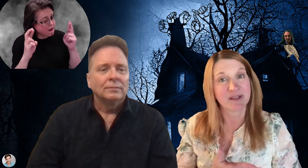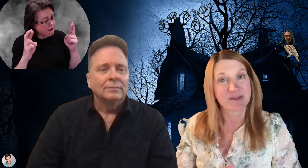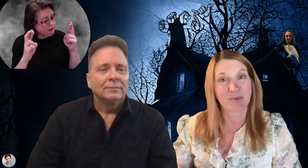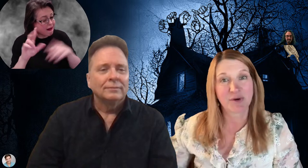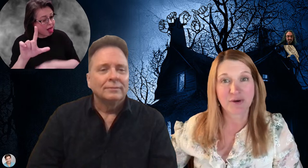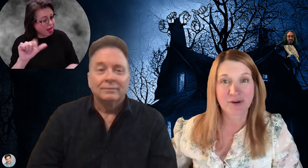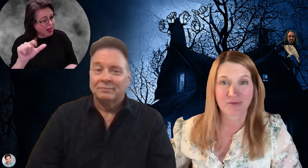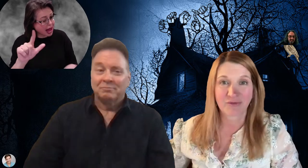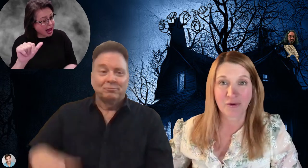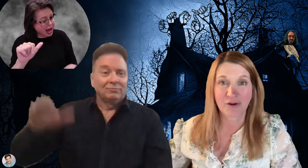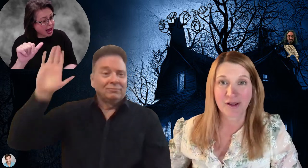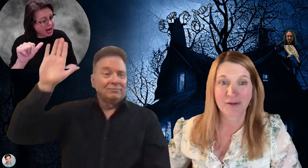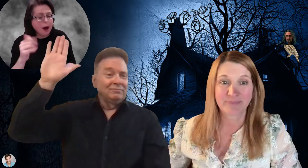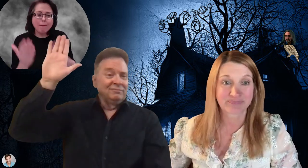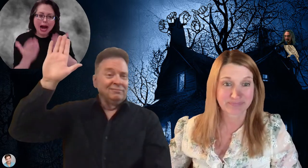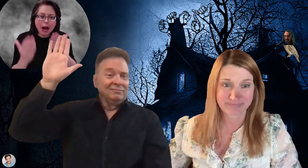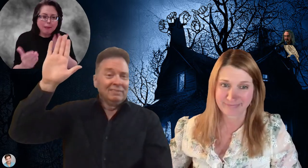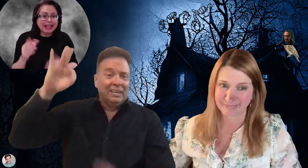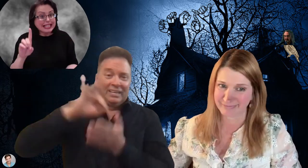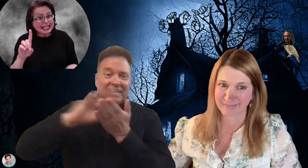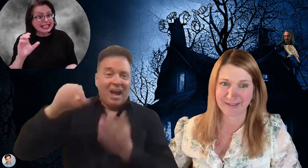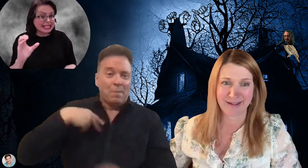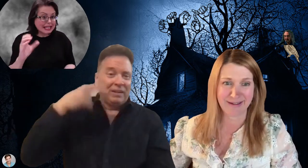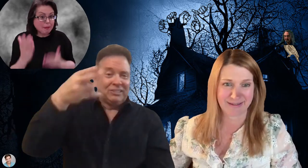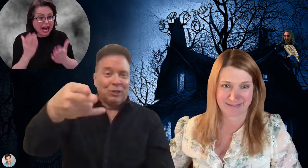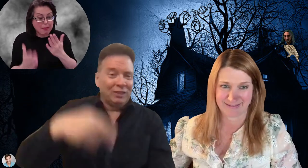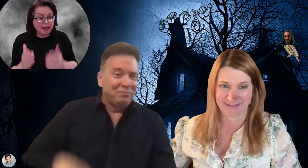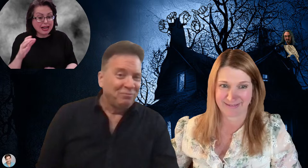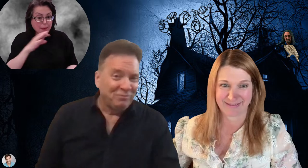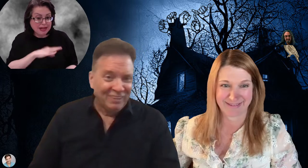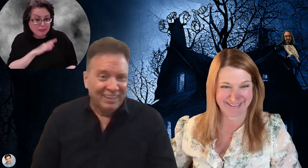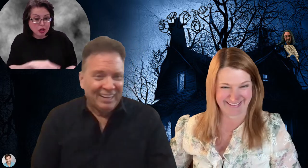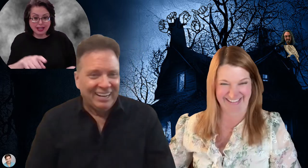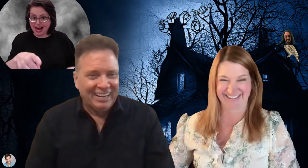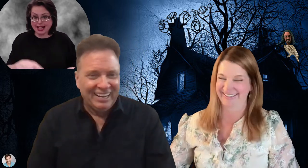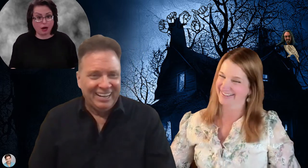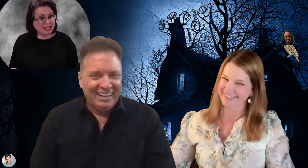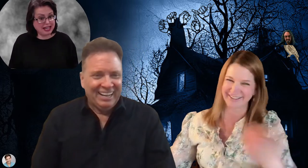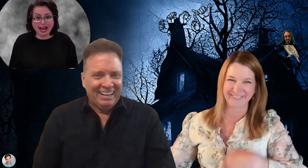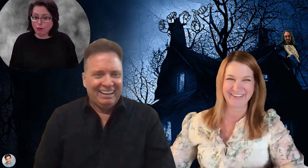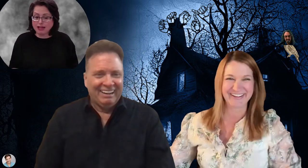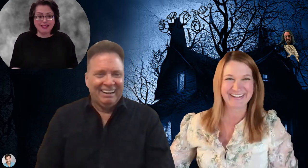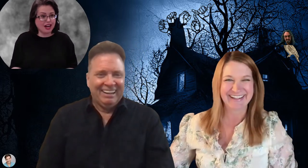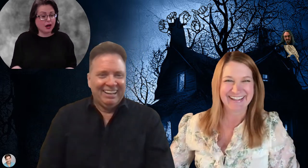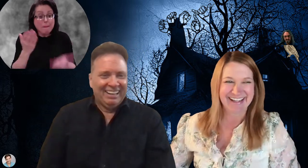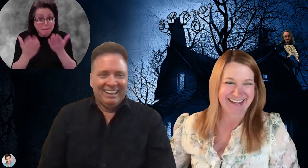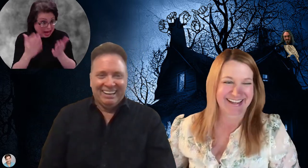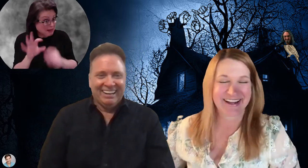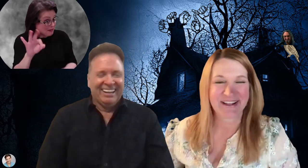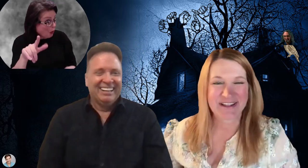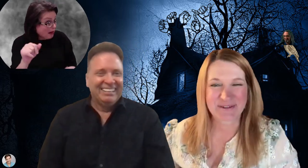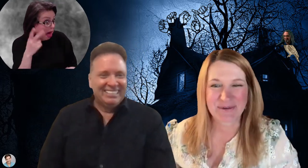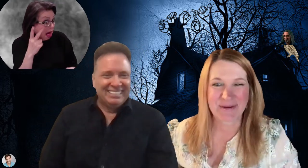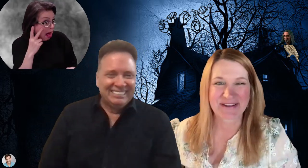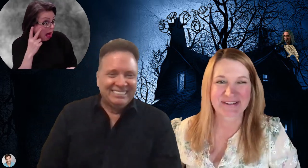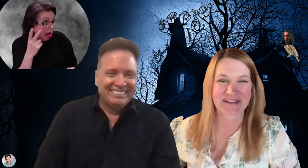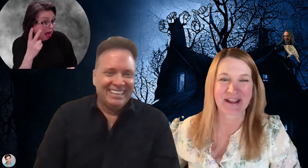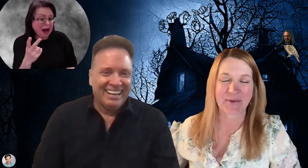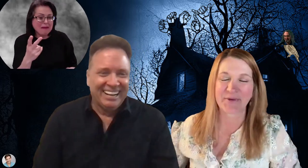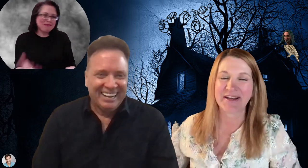Pittsburgh and Florida. Yeah. Yeah, count me in. I'll be there. Get on the tour bus. Yeah, we